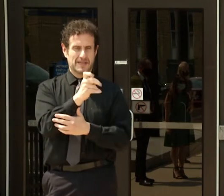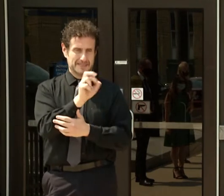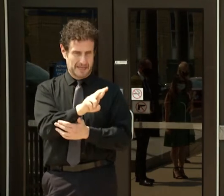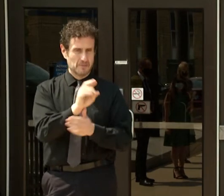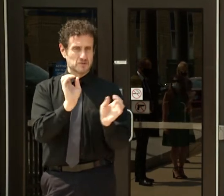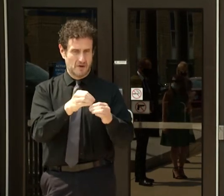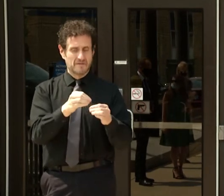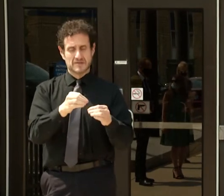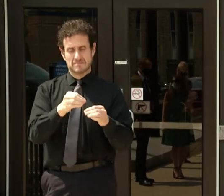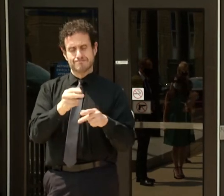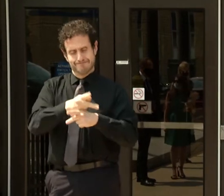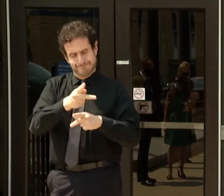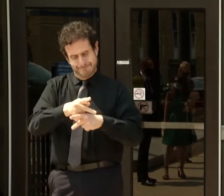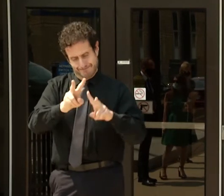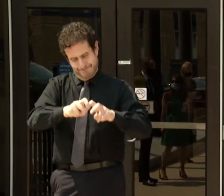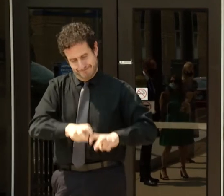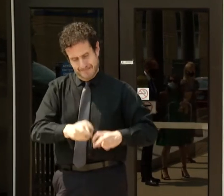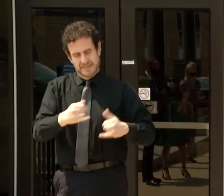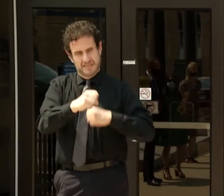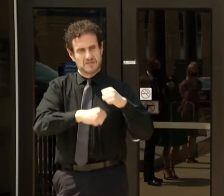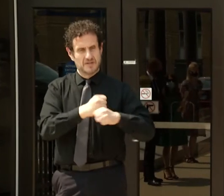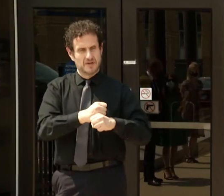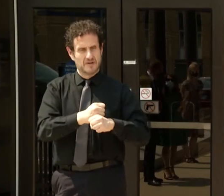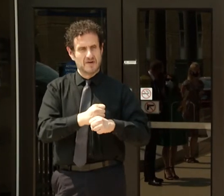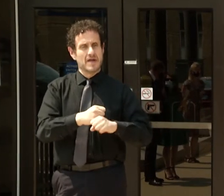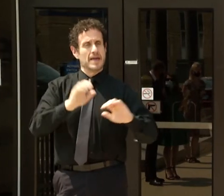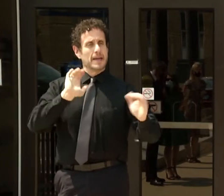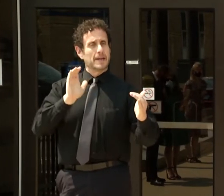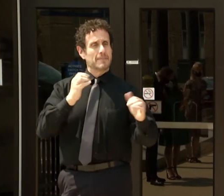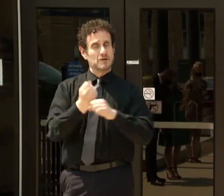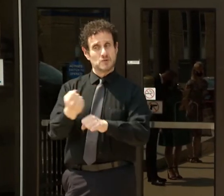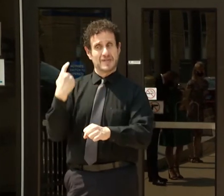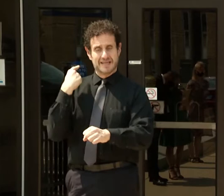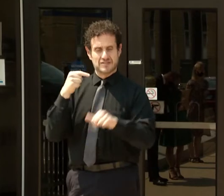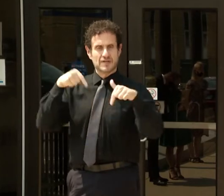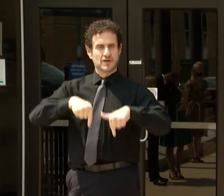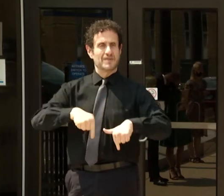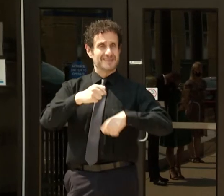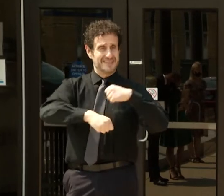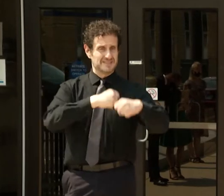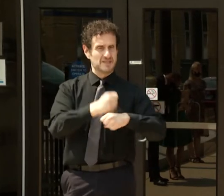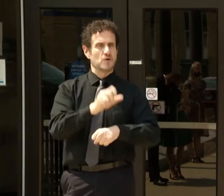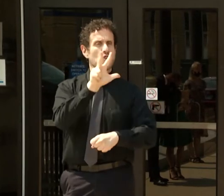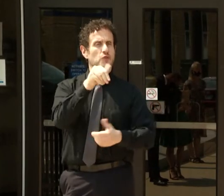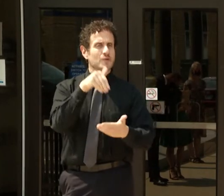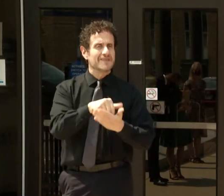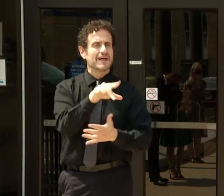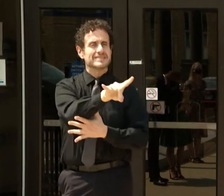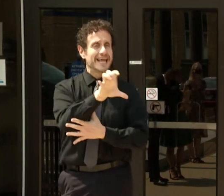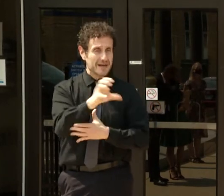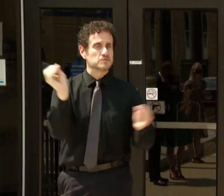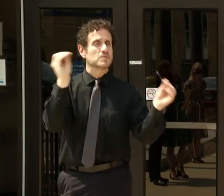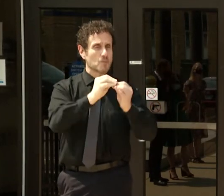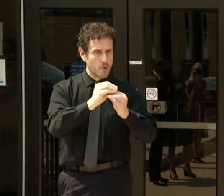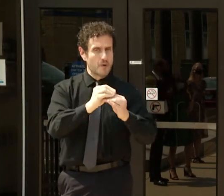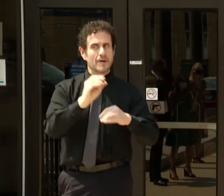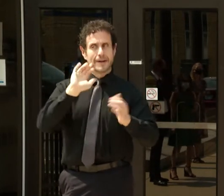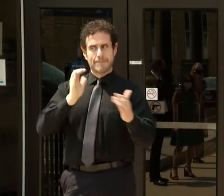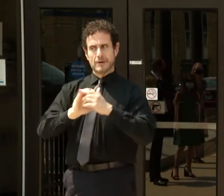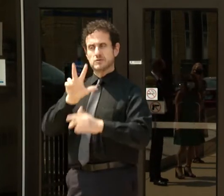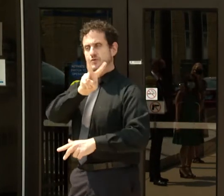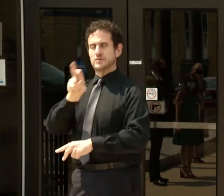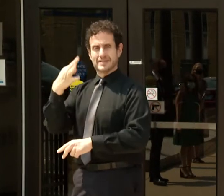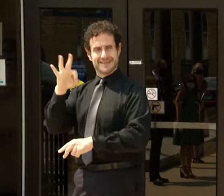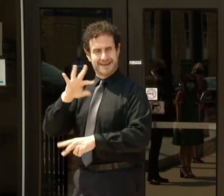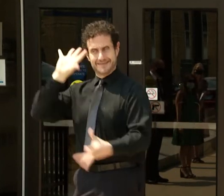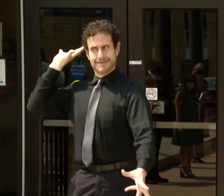has handled this year. That's almost 3,800 more cases than all of 2019. Almost